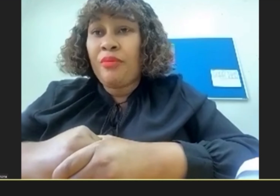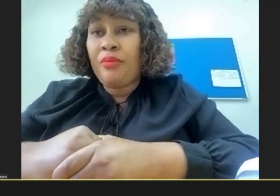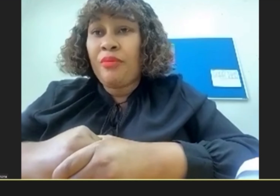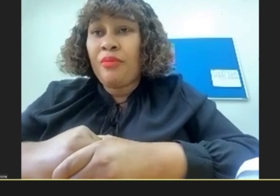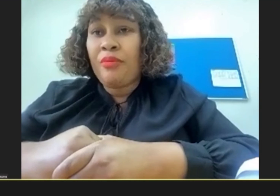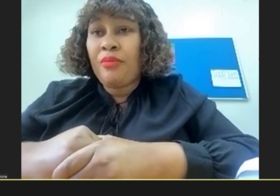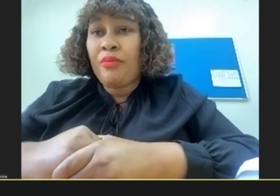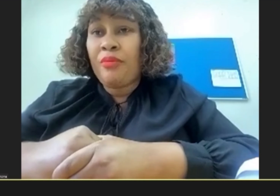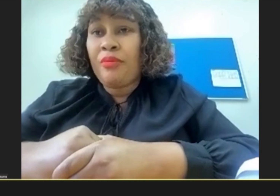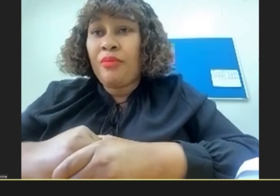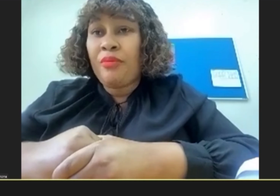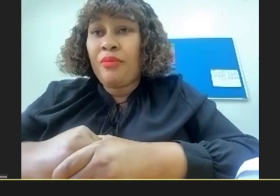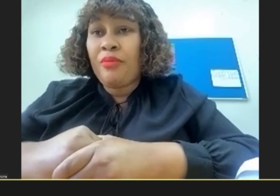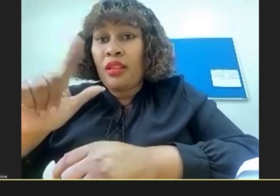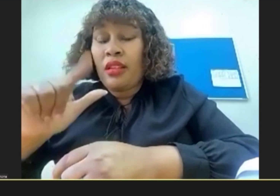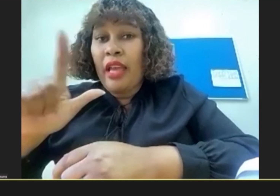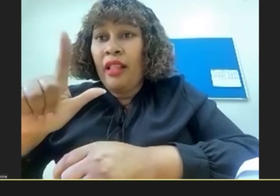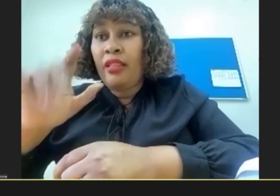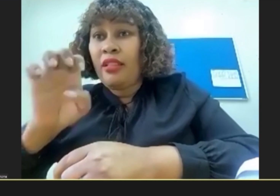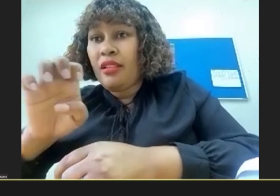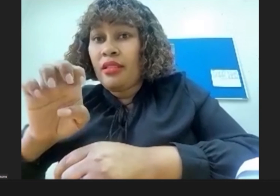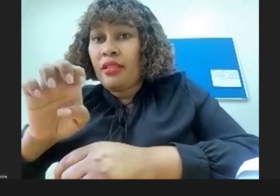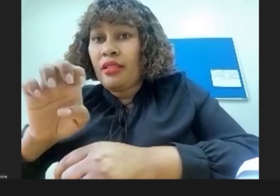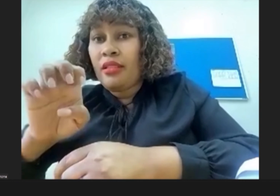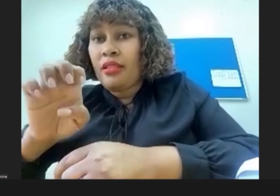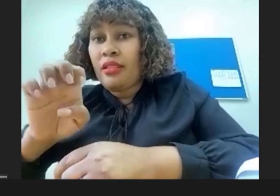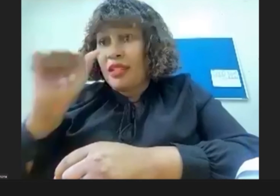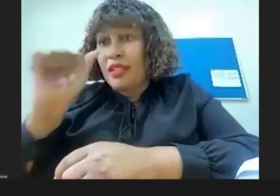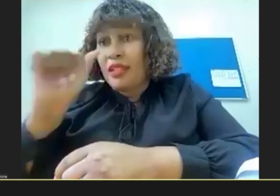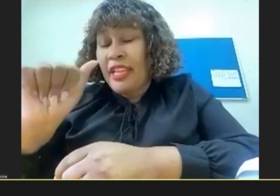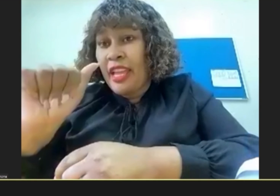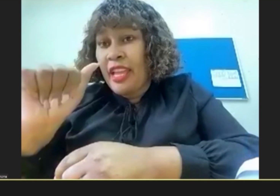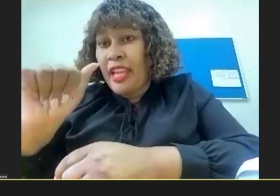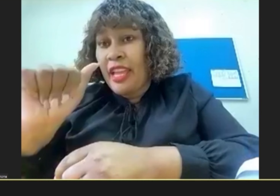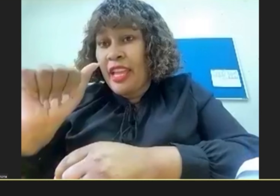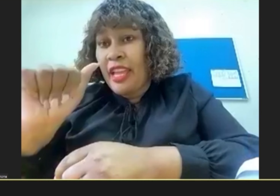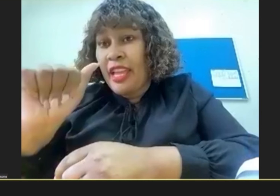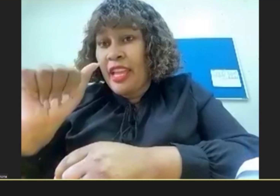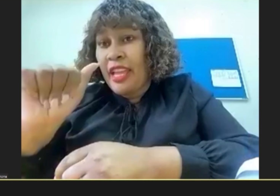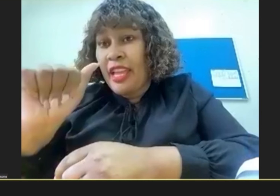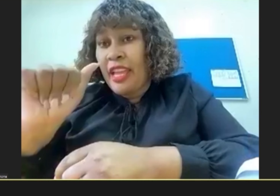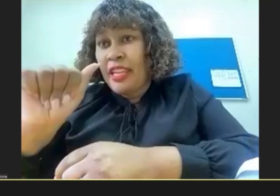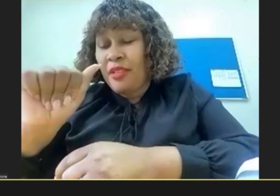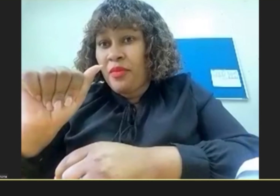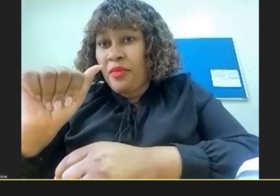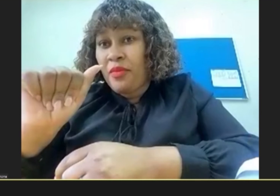-Z-A-H R-E loves Lama Z-A R-E